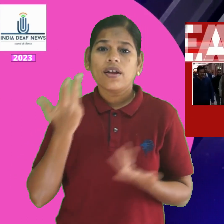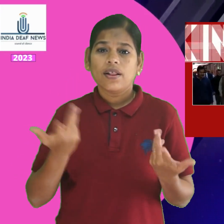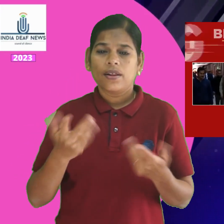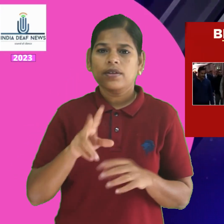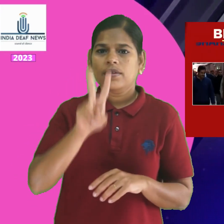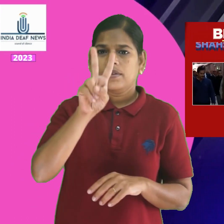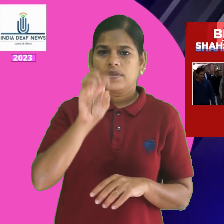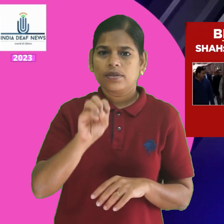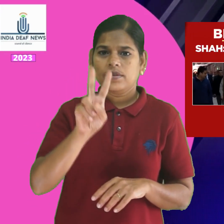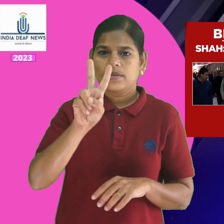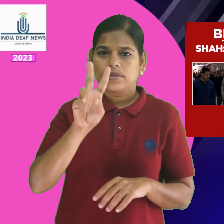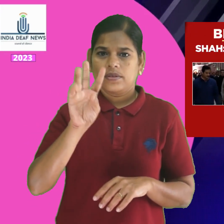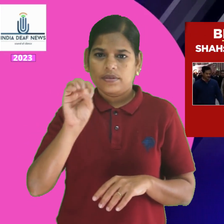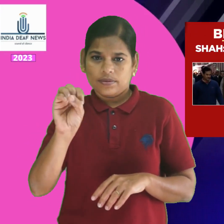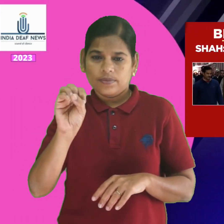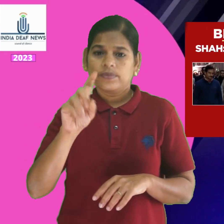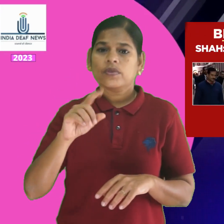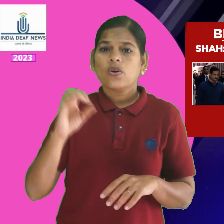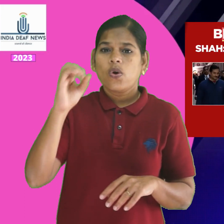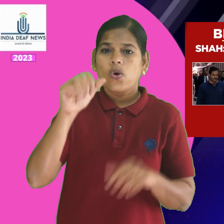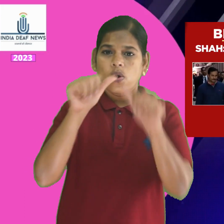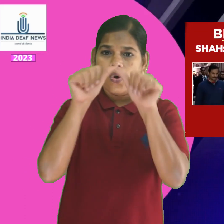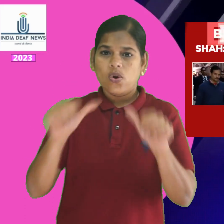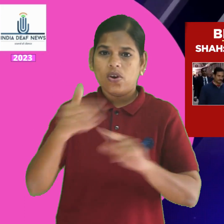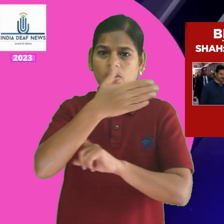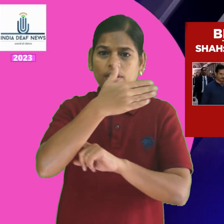be ready on January 1st, 2024. Listen to what the Home Minister said.